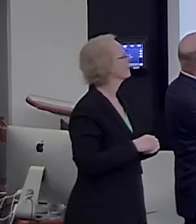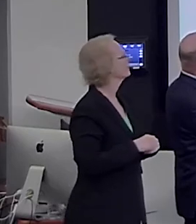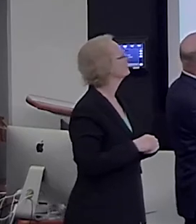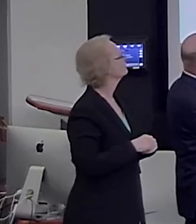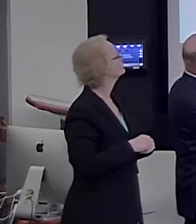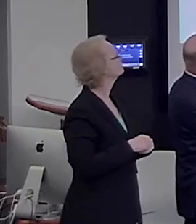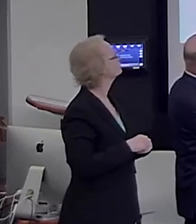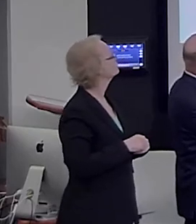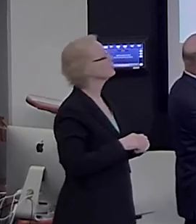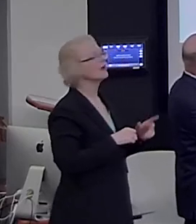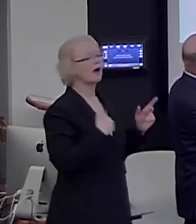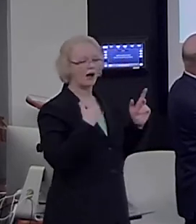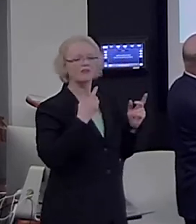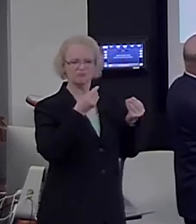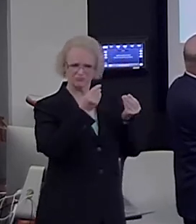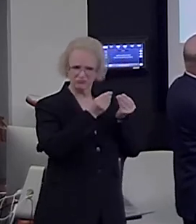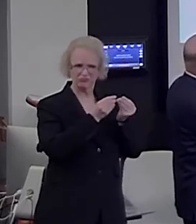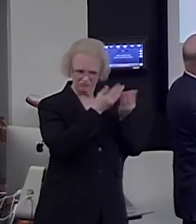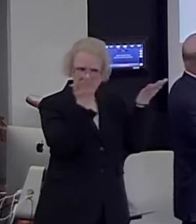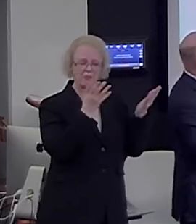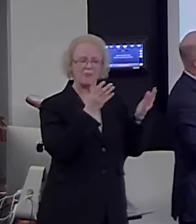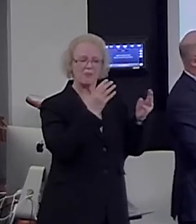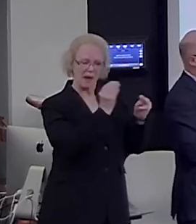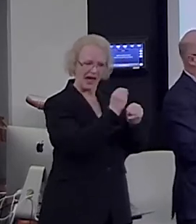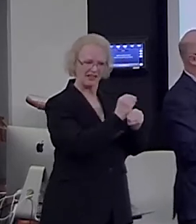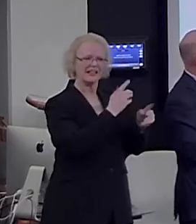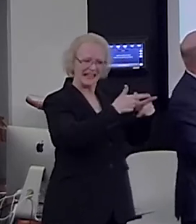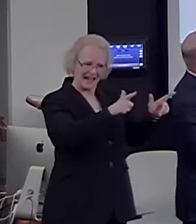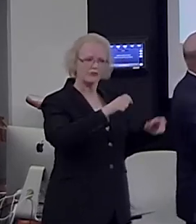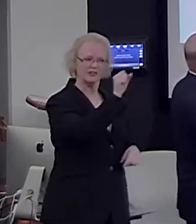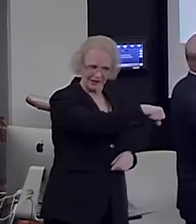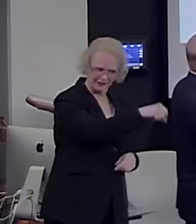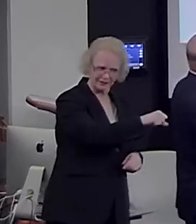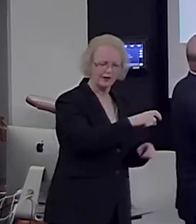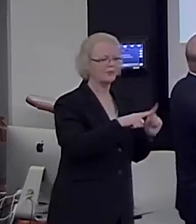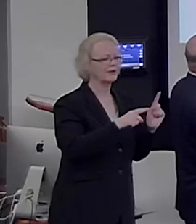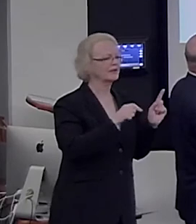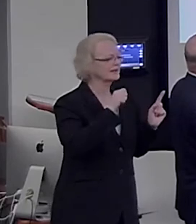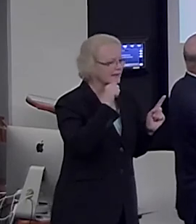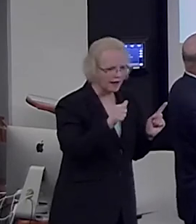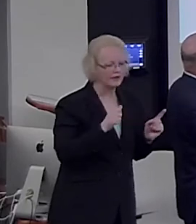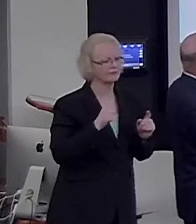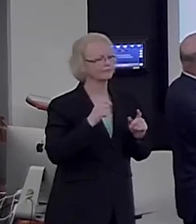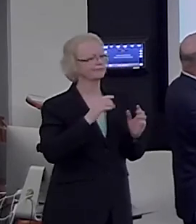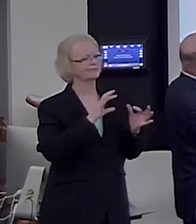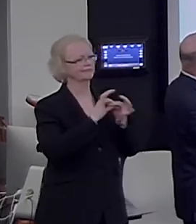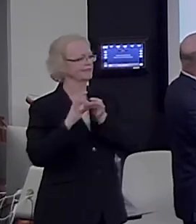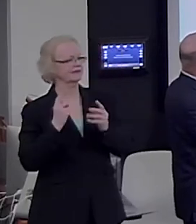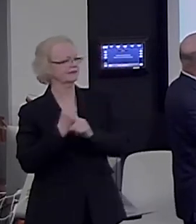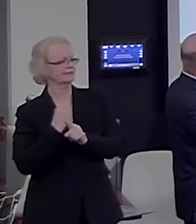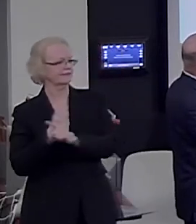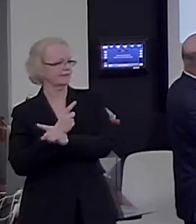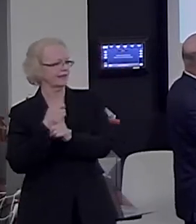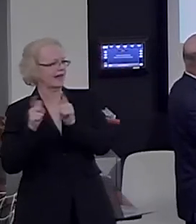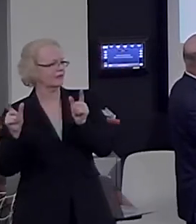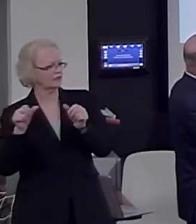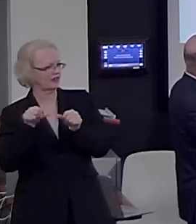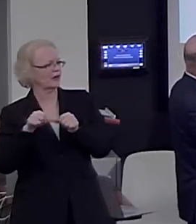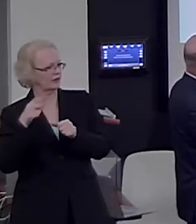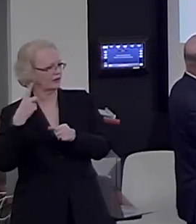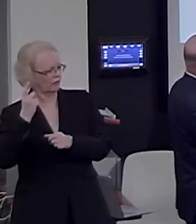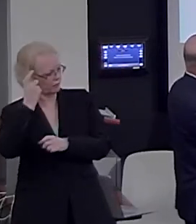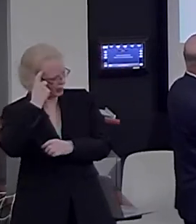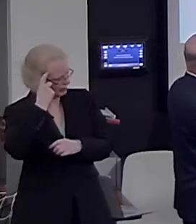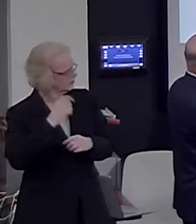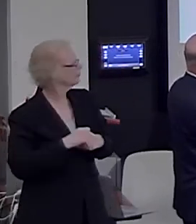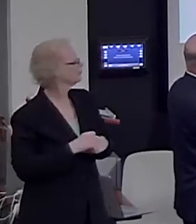is a language, but that language does not appeal to classical language areas of the brain. Mathematics builds upon ancient, non